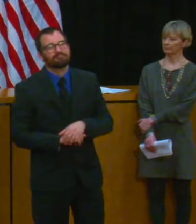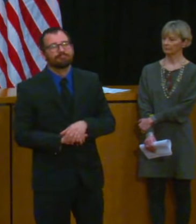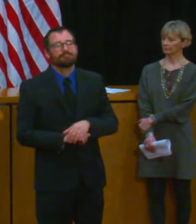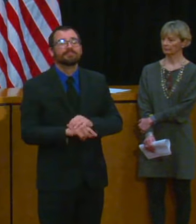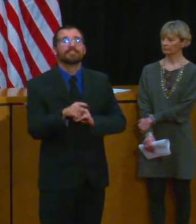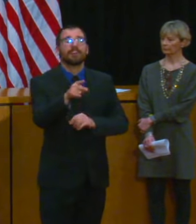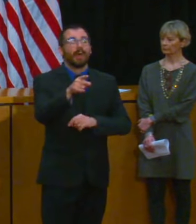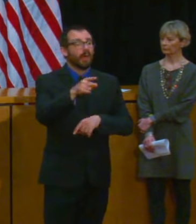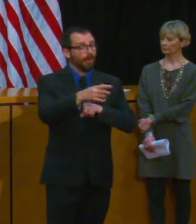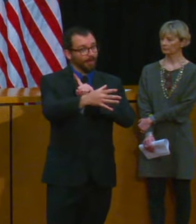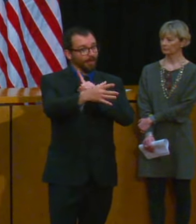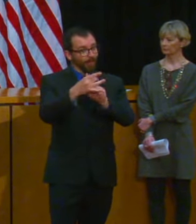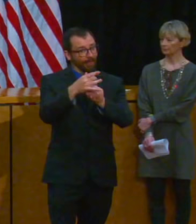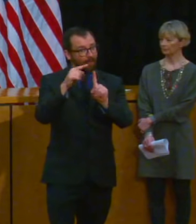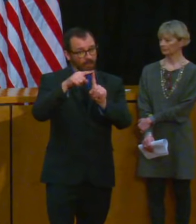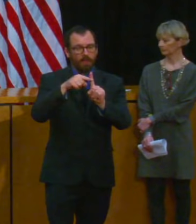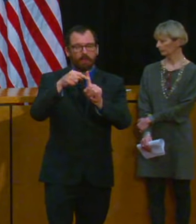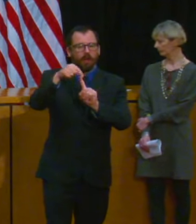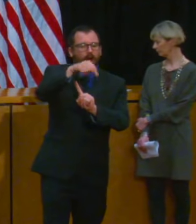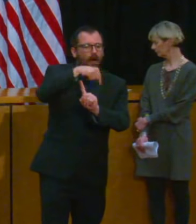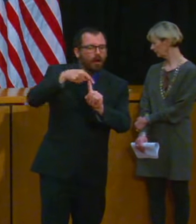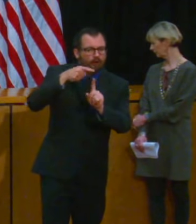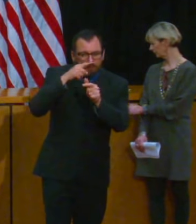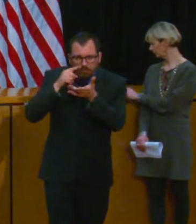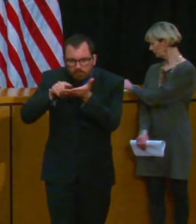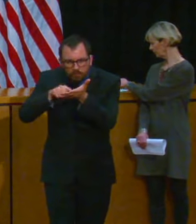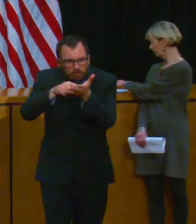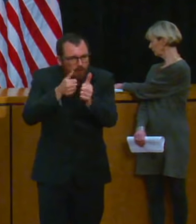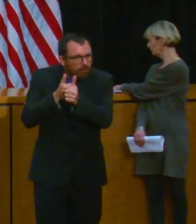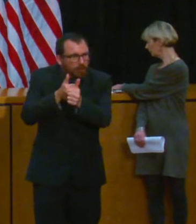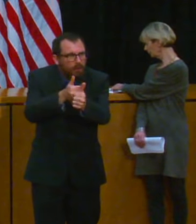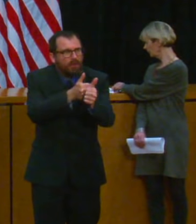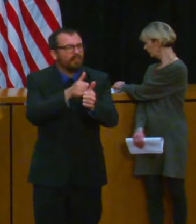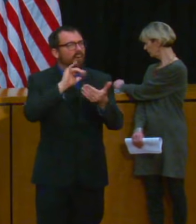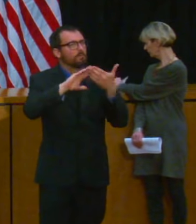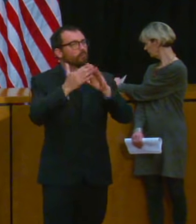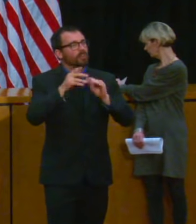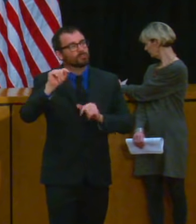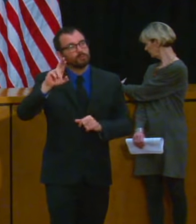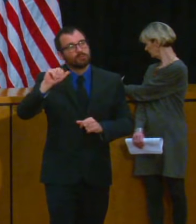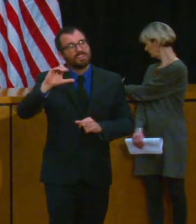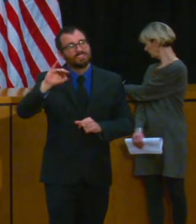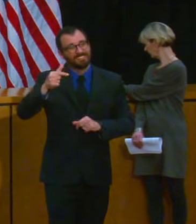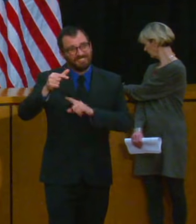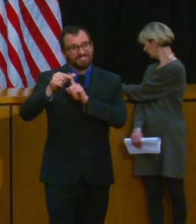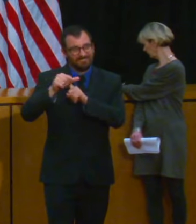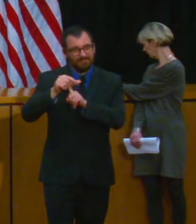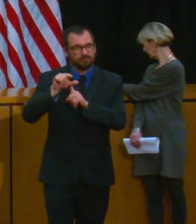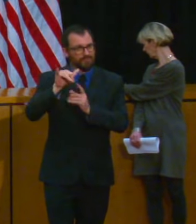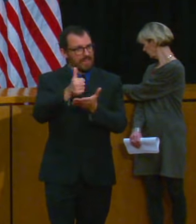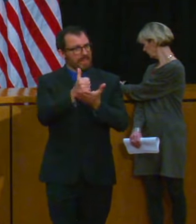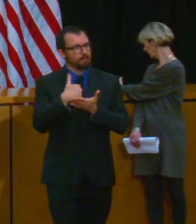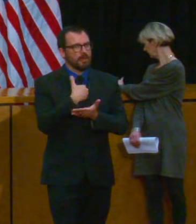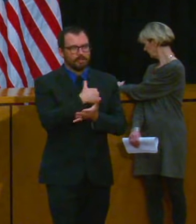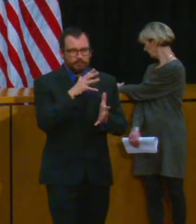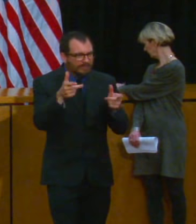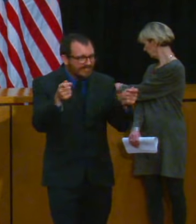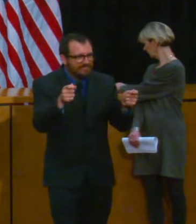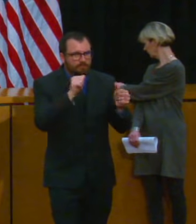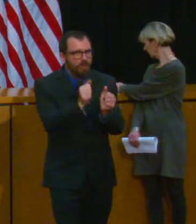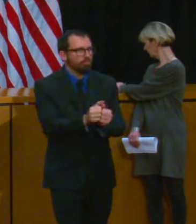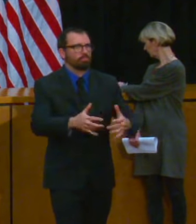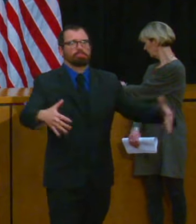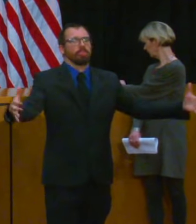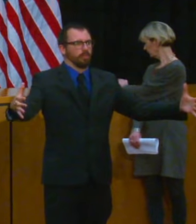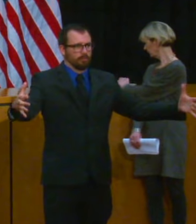disease and to contain it here in Massachusetts we're the first state in the nation to launch this sort of a program and we're fortunate to